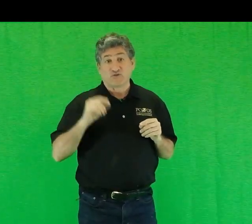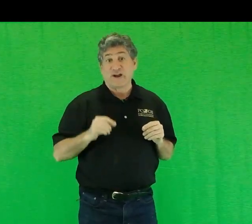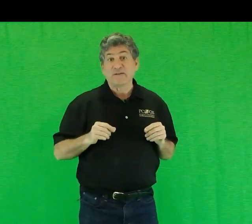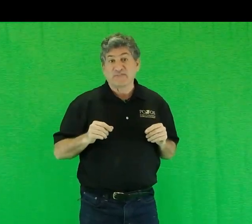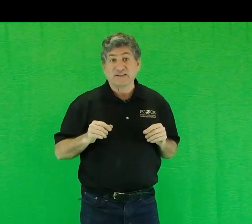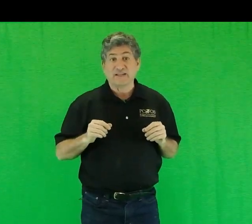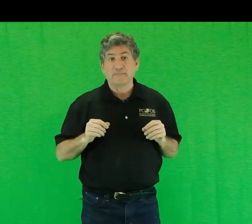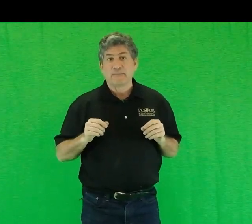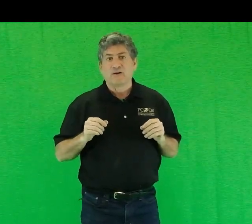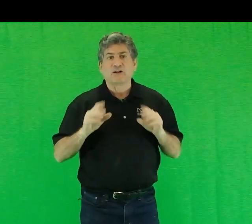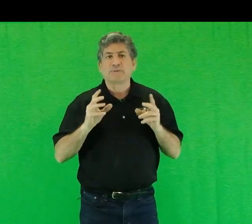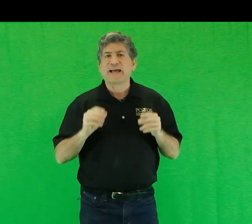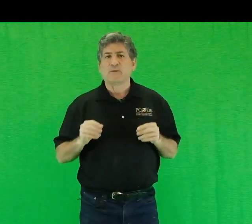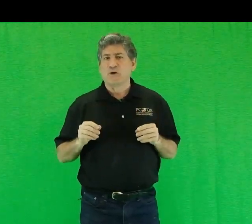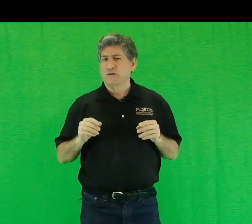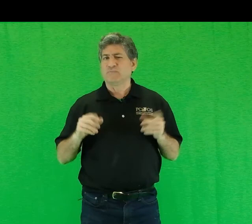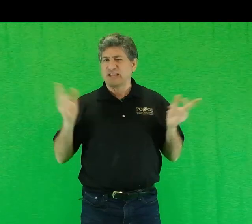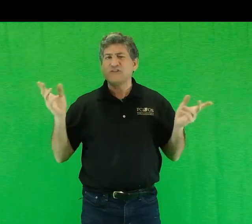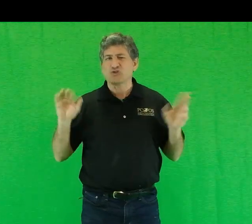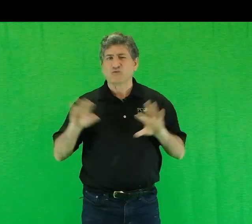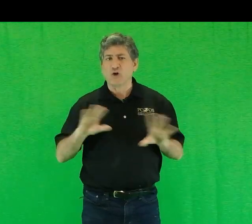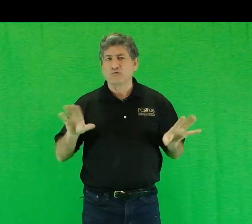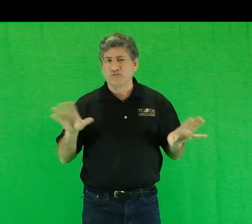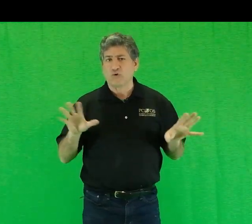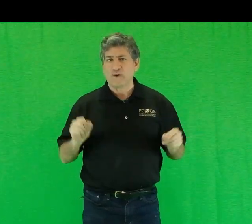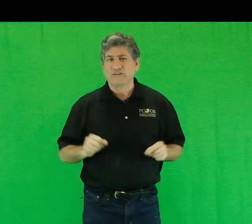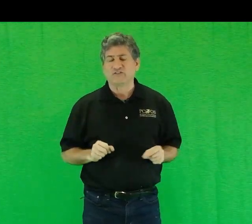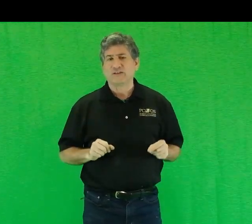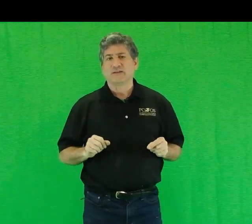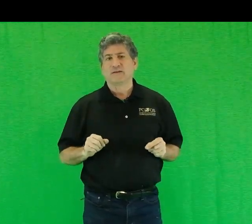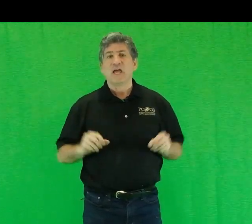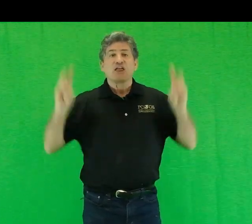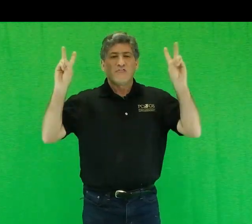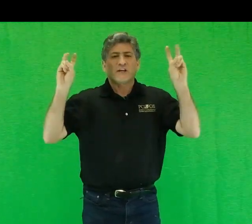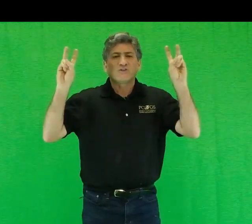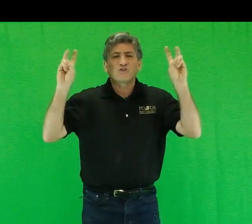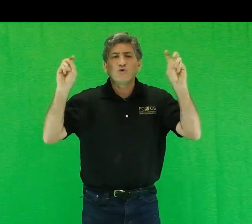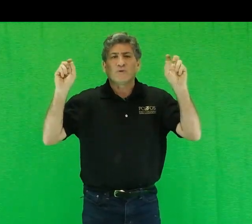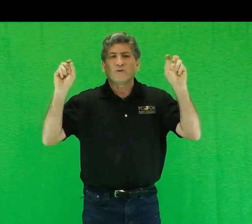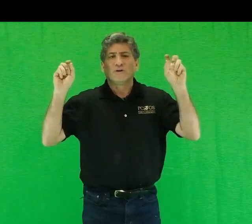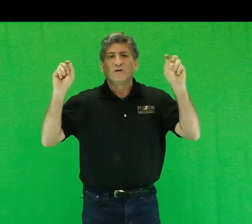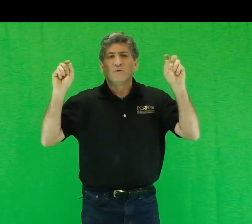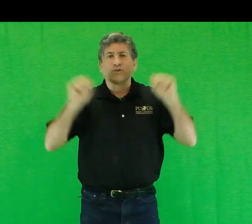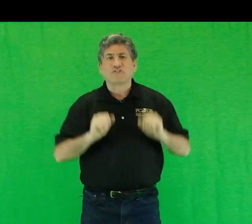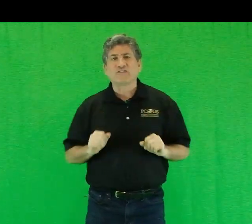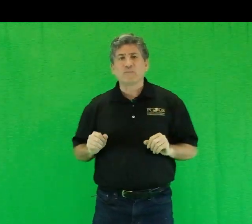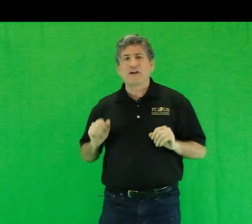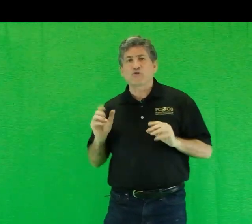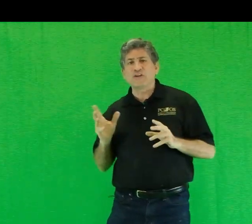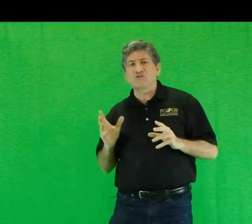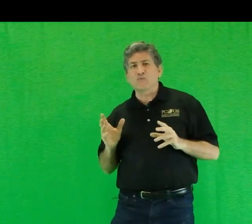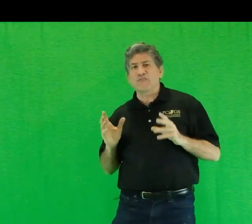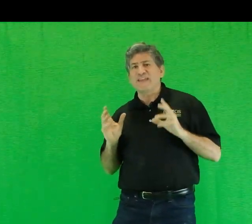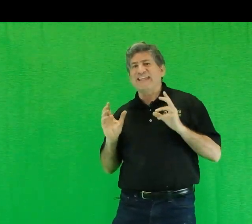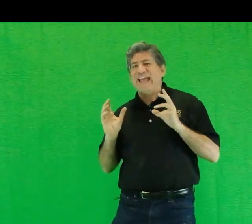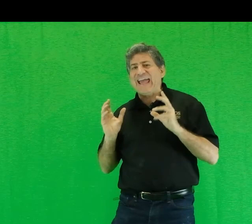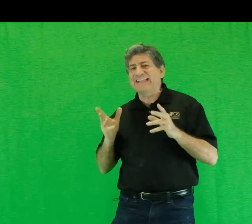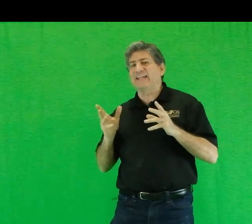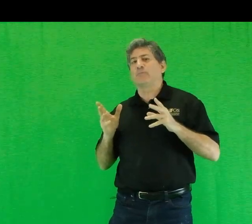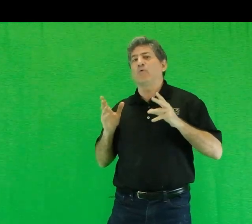triumphantly, on a planet where nature knows no waste. The consumer was said to be a creature with the inalienable